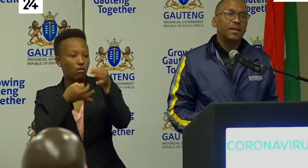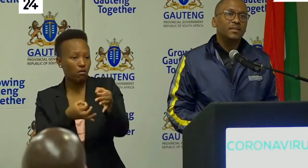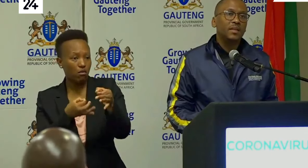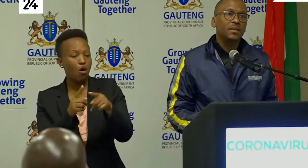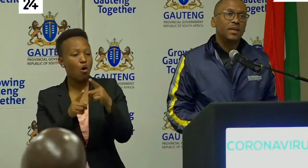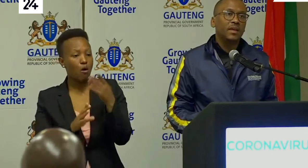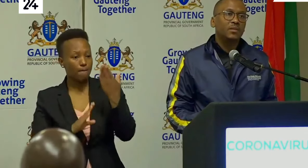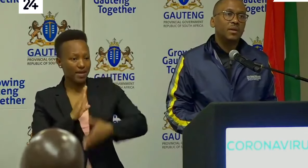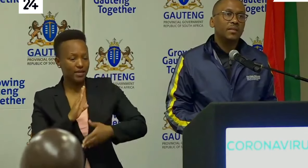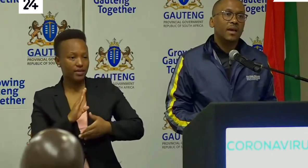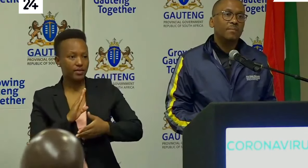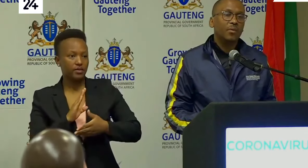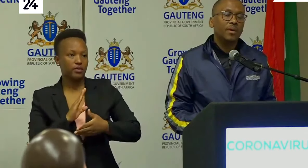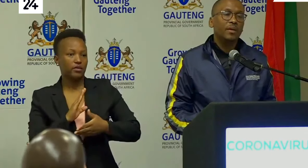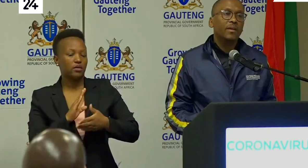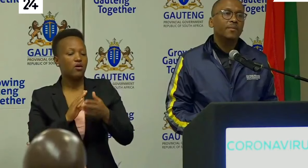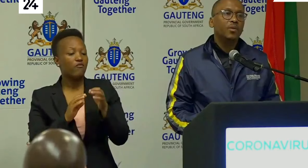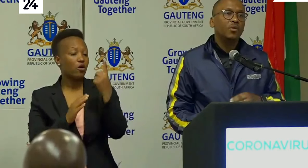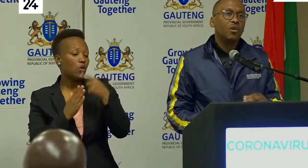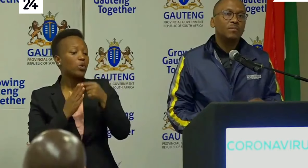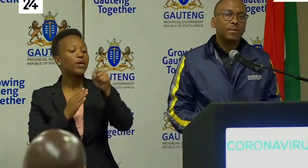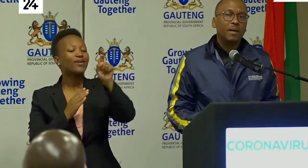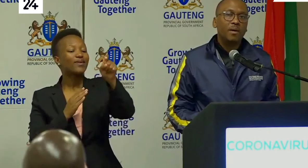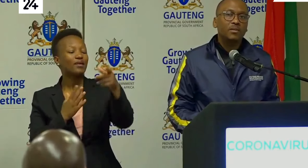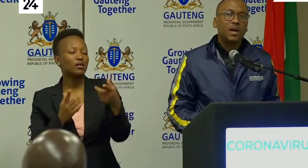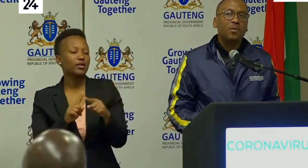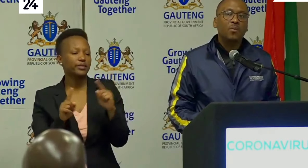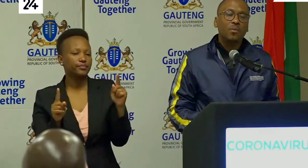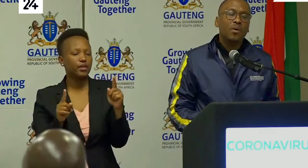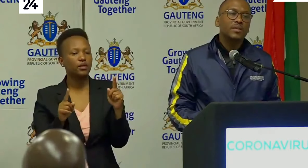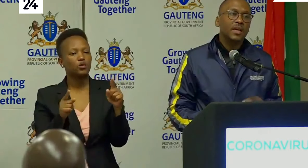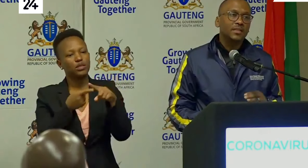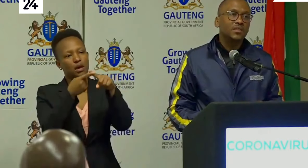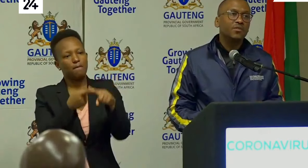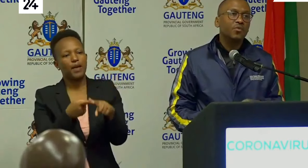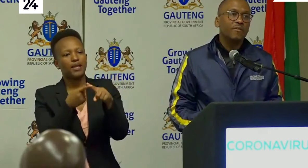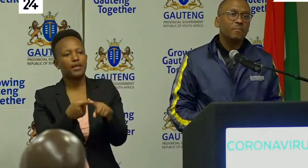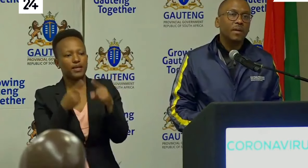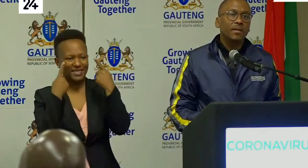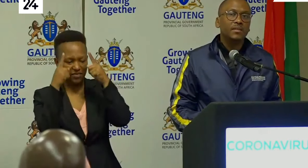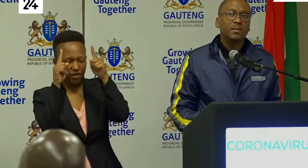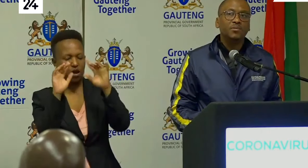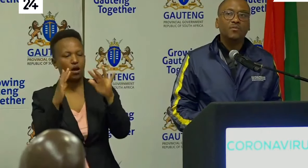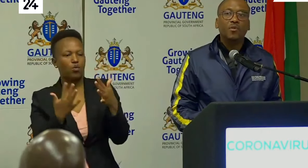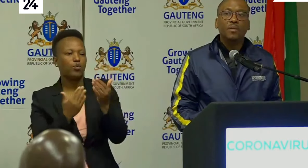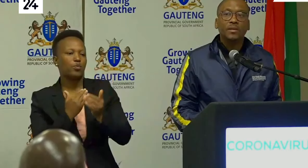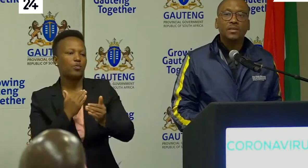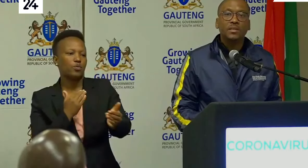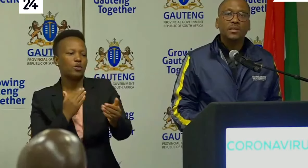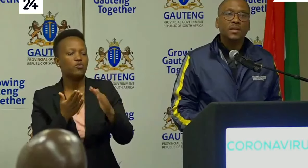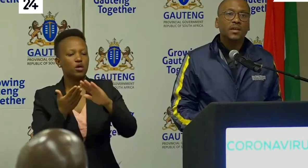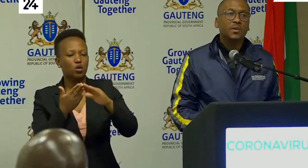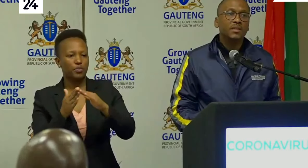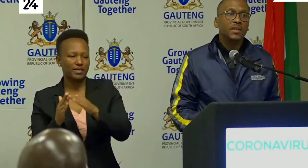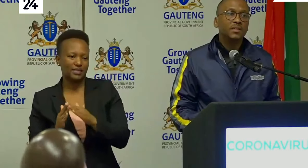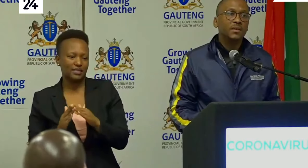be ended in the coming week it will all be about how successful we've been in terms of community